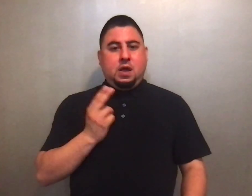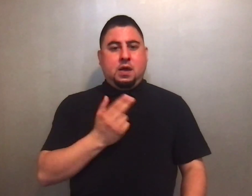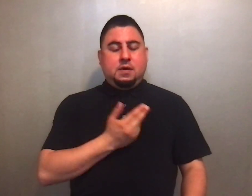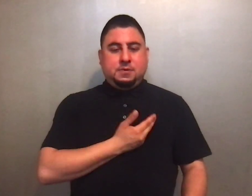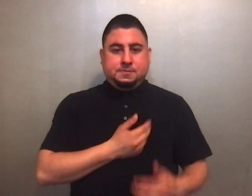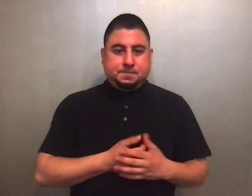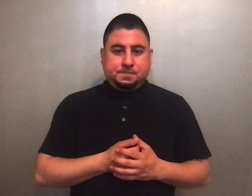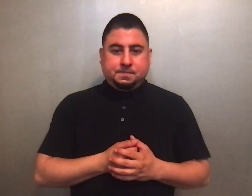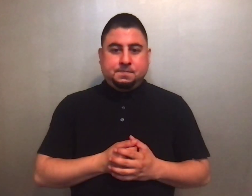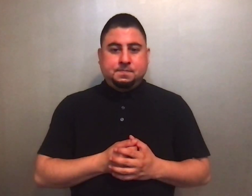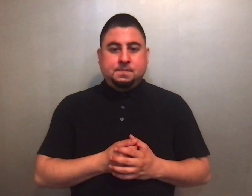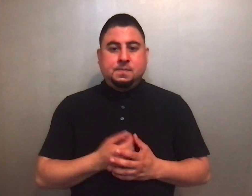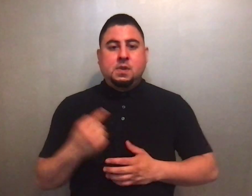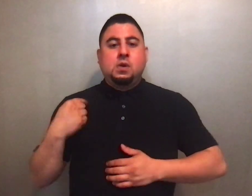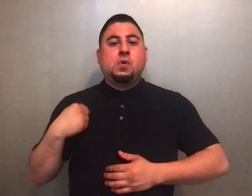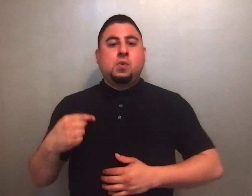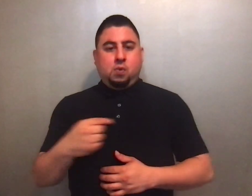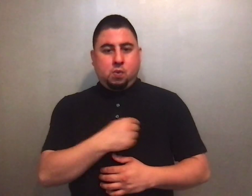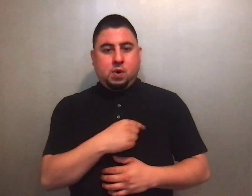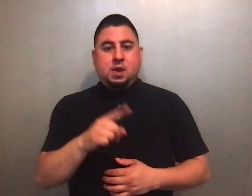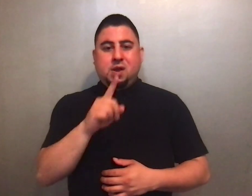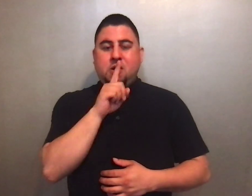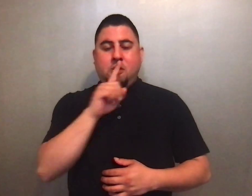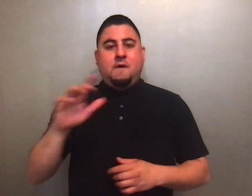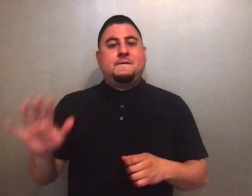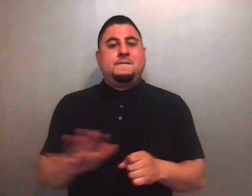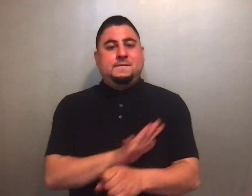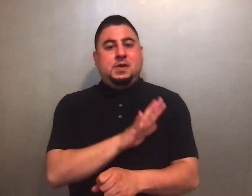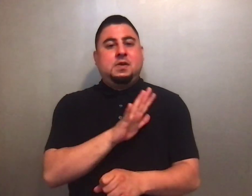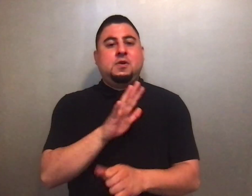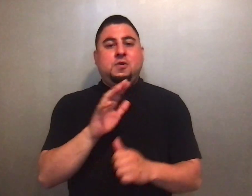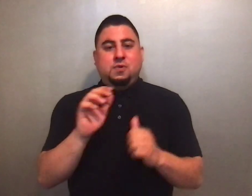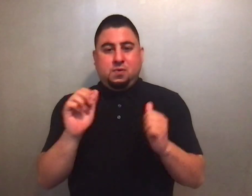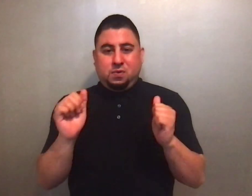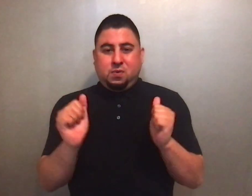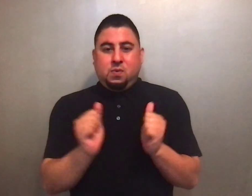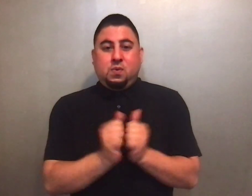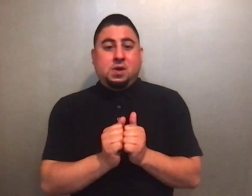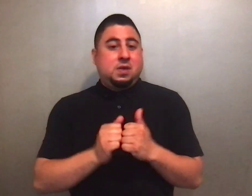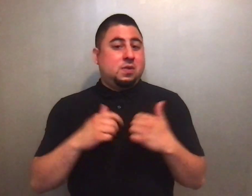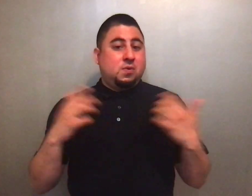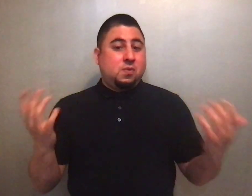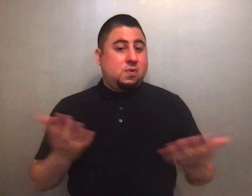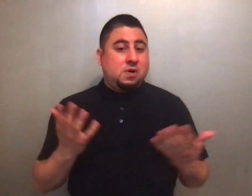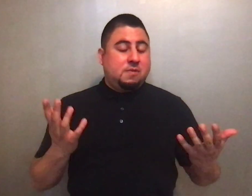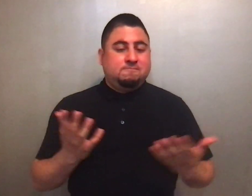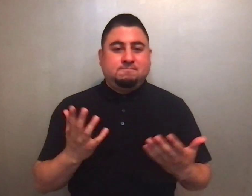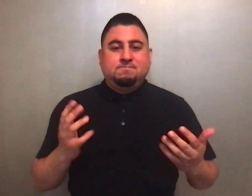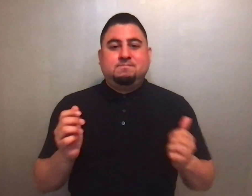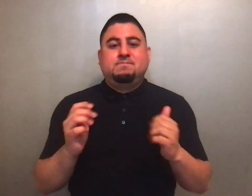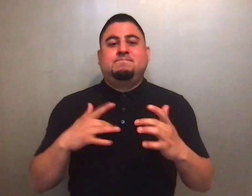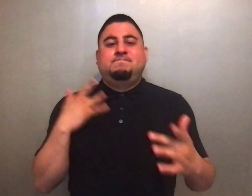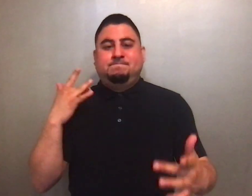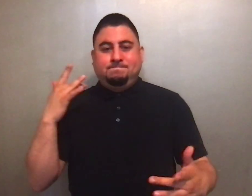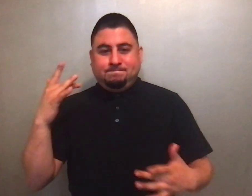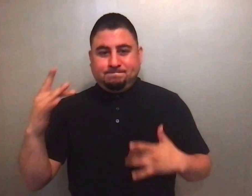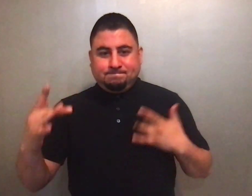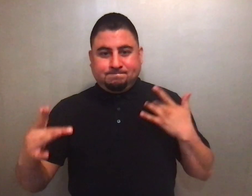us, We are filled with joy,